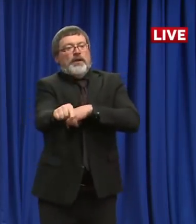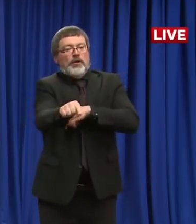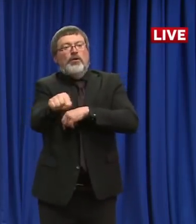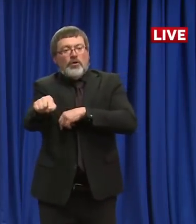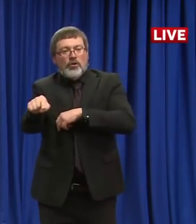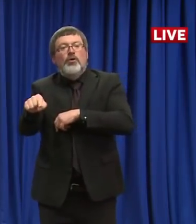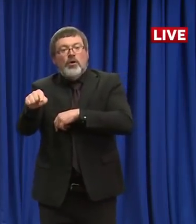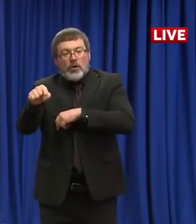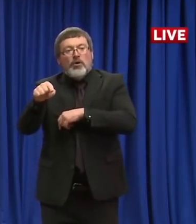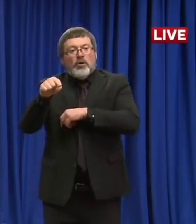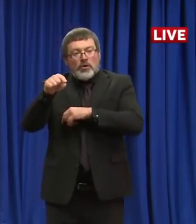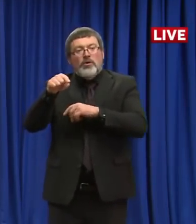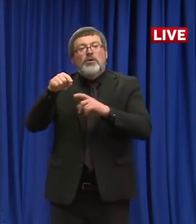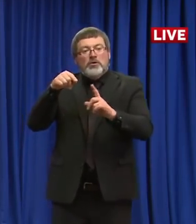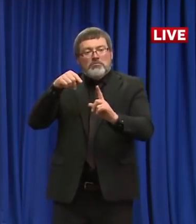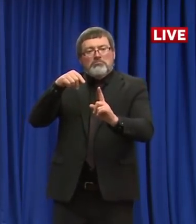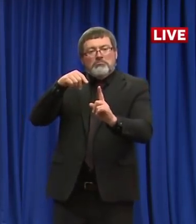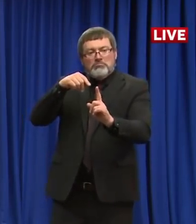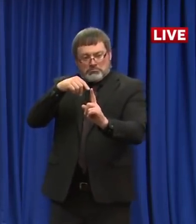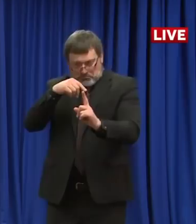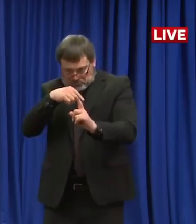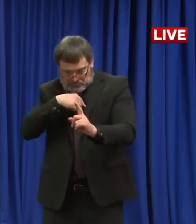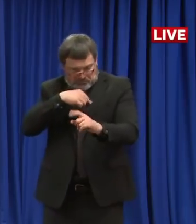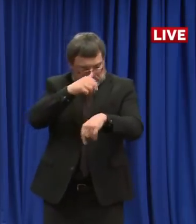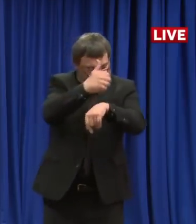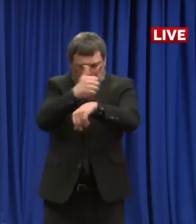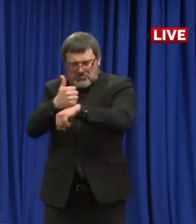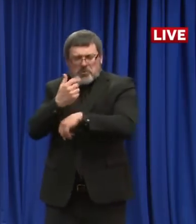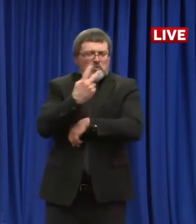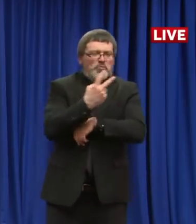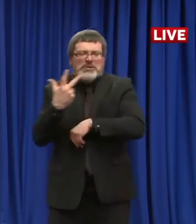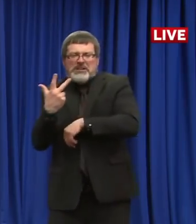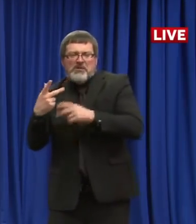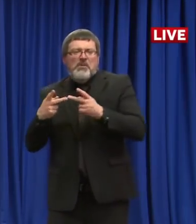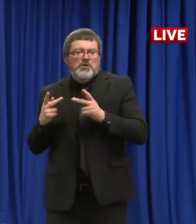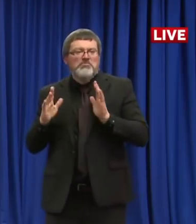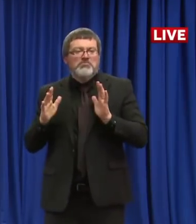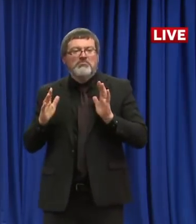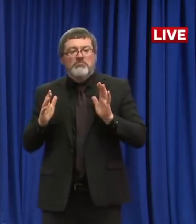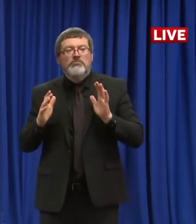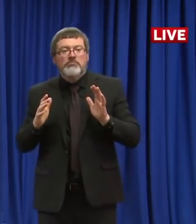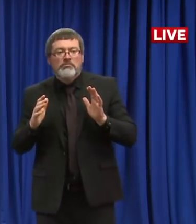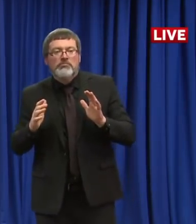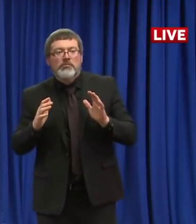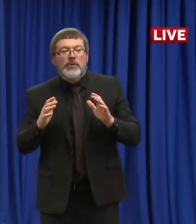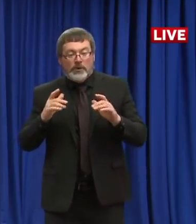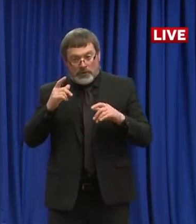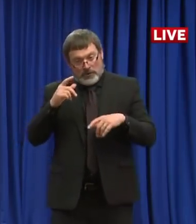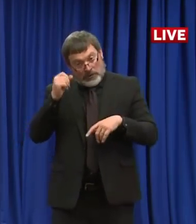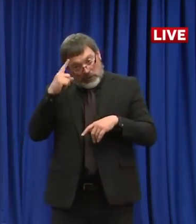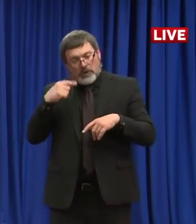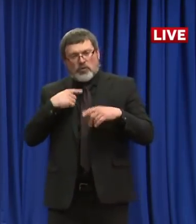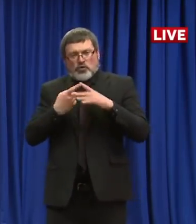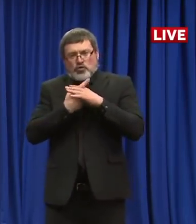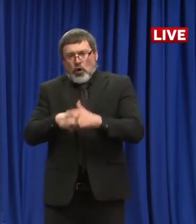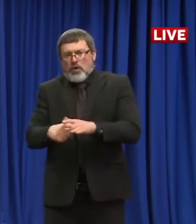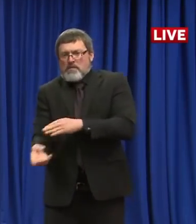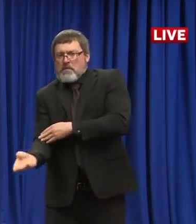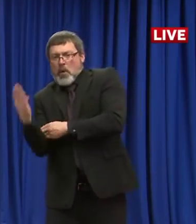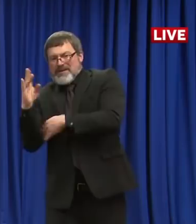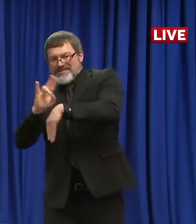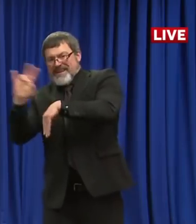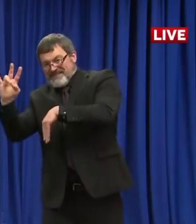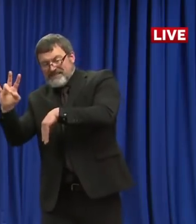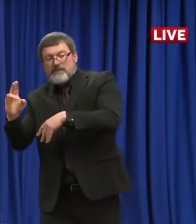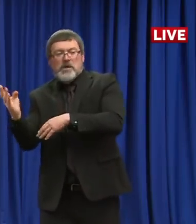facilities. They will be there to capture all three shifts of employees. Employees will show up with an